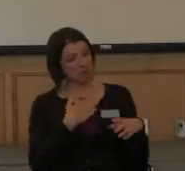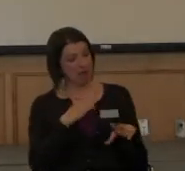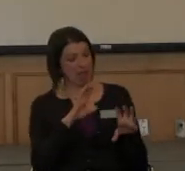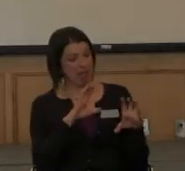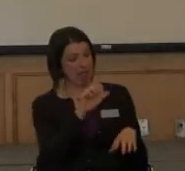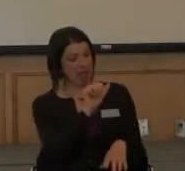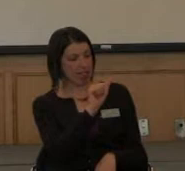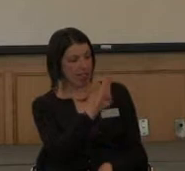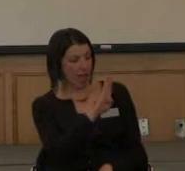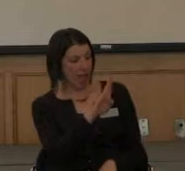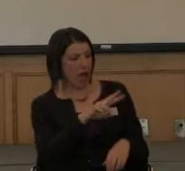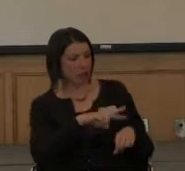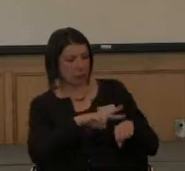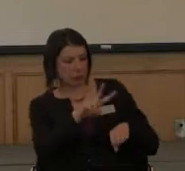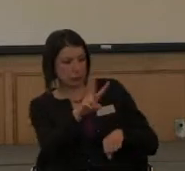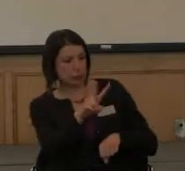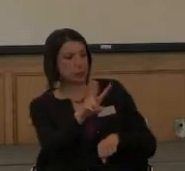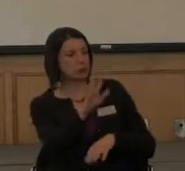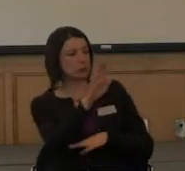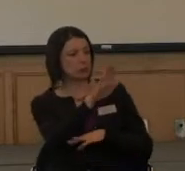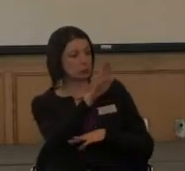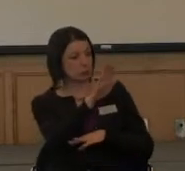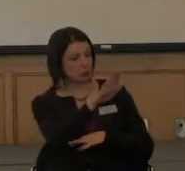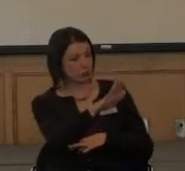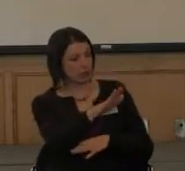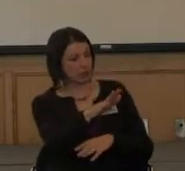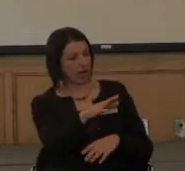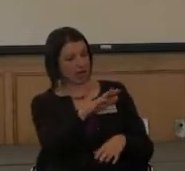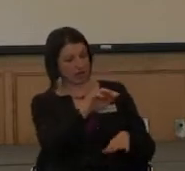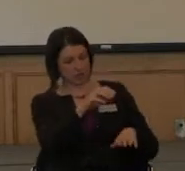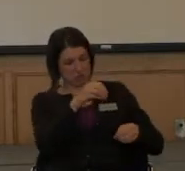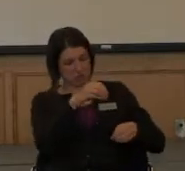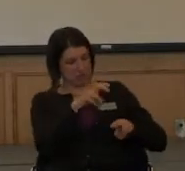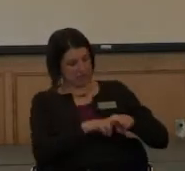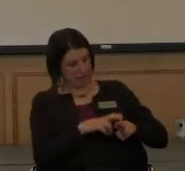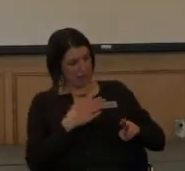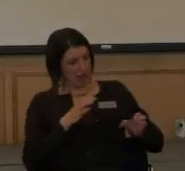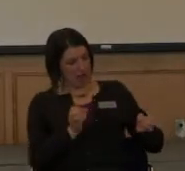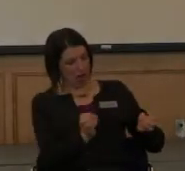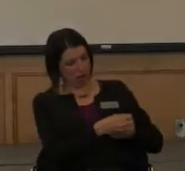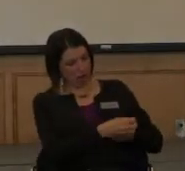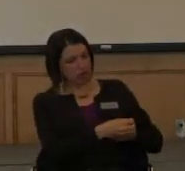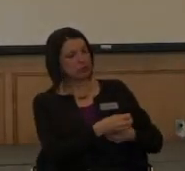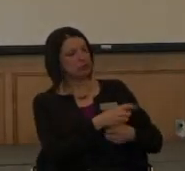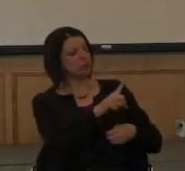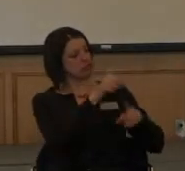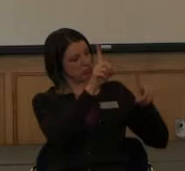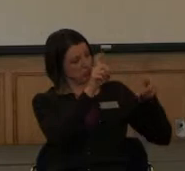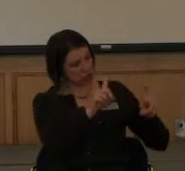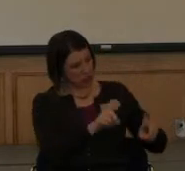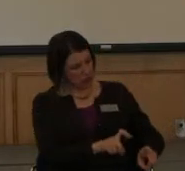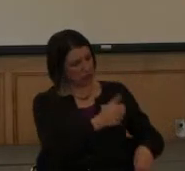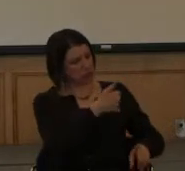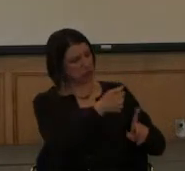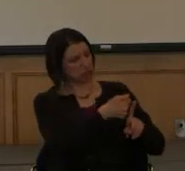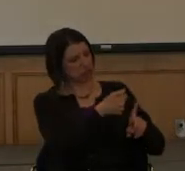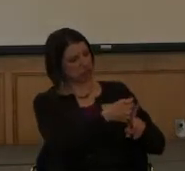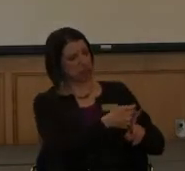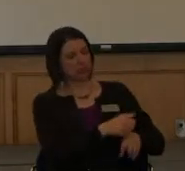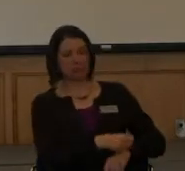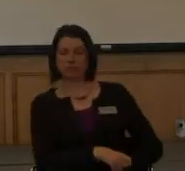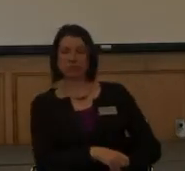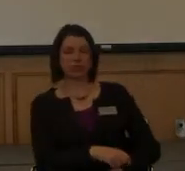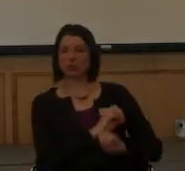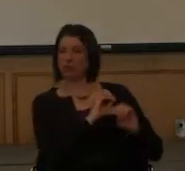'clock this afternoon. I'll set you up in my office. You know, you can take the test there, no pressure. That doesn't really